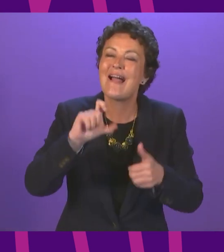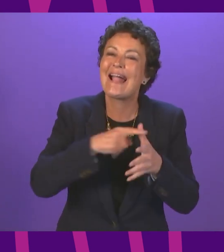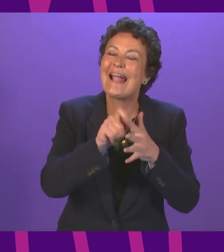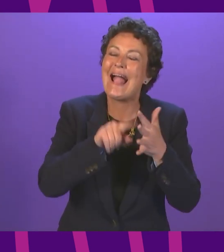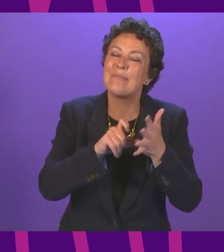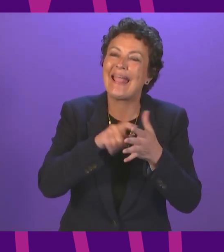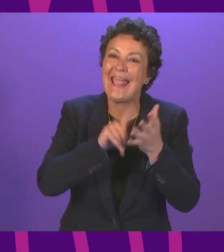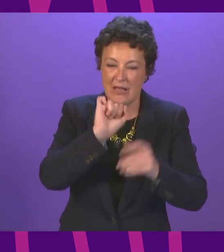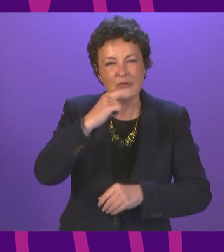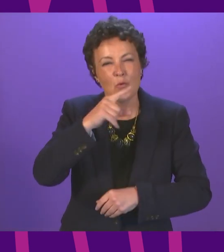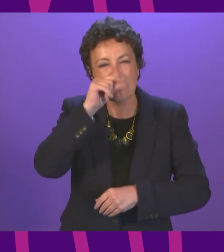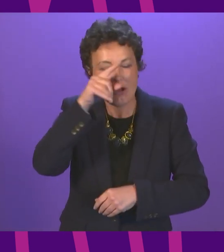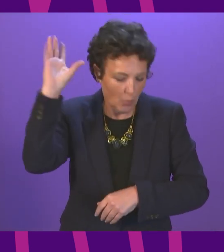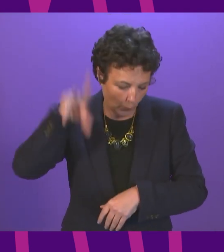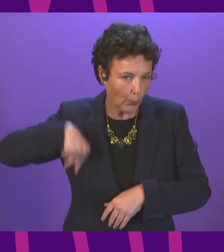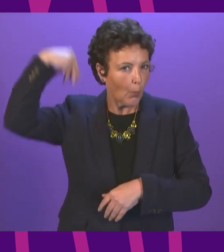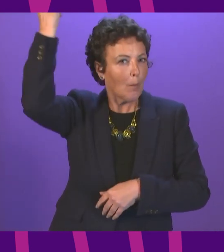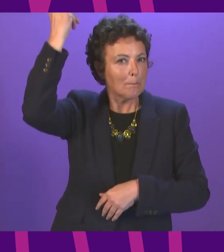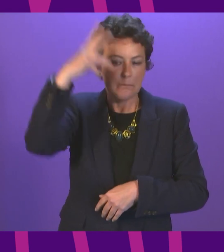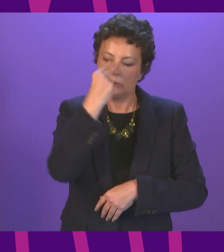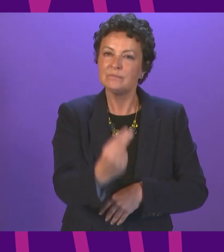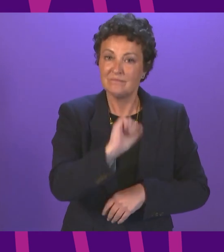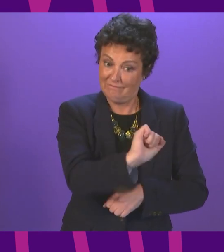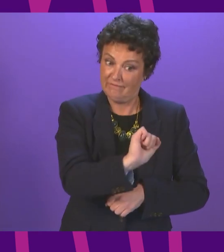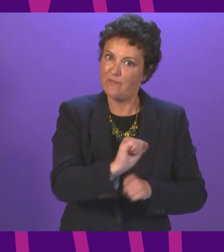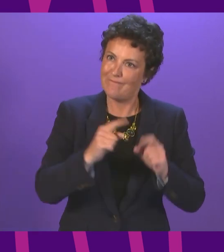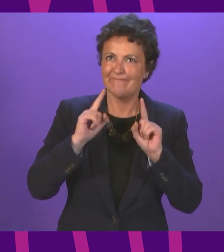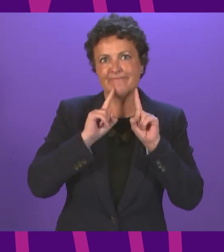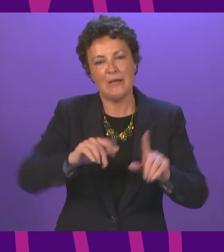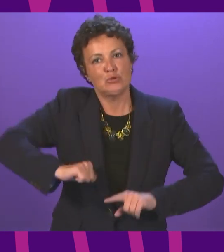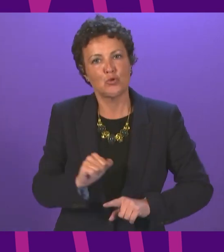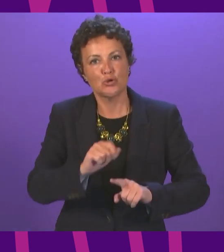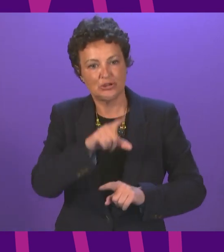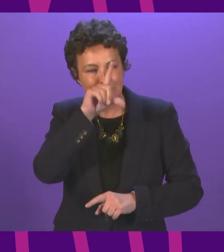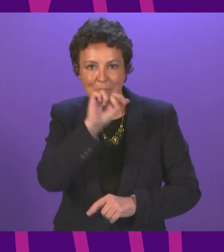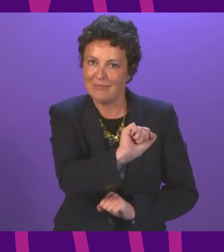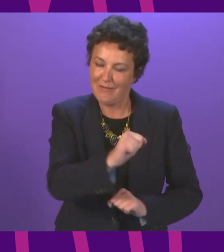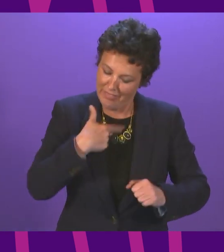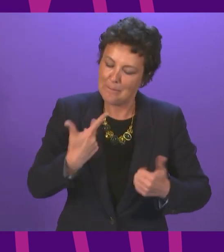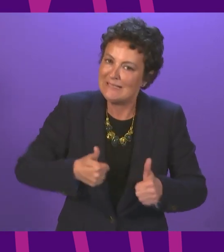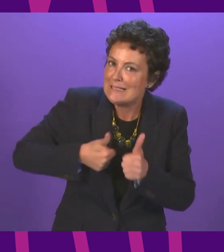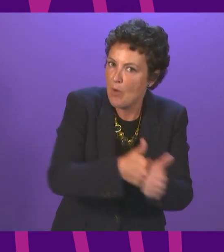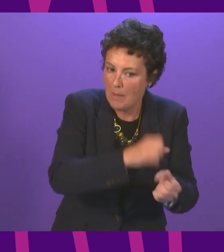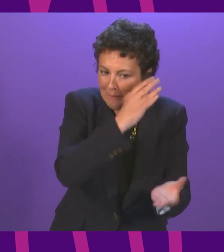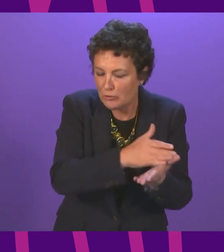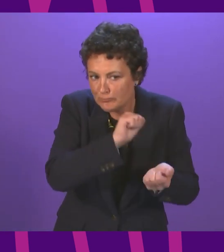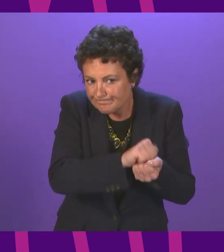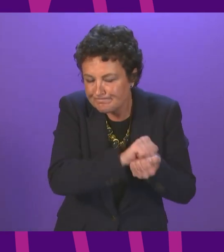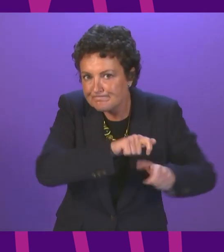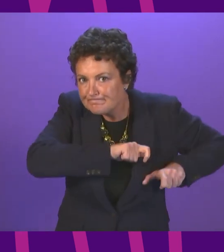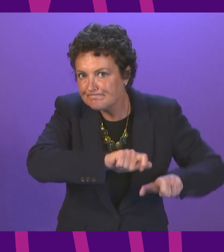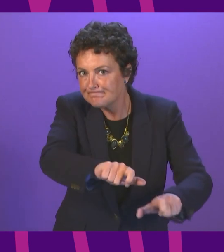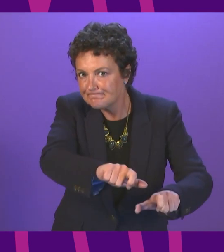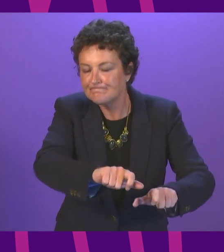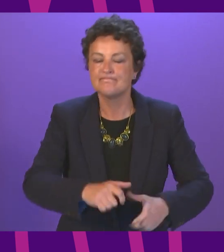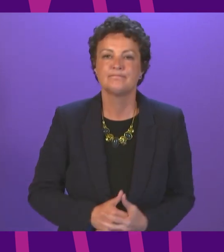2016 and 2025 and also funding through the previous rural priority scheme's capper caillie package. Rachel Hamilton. I